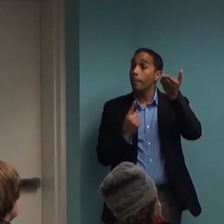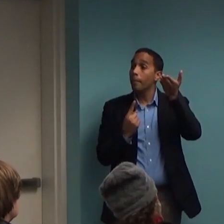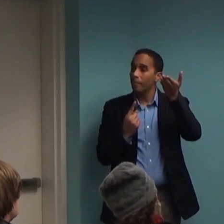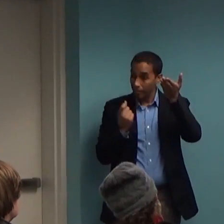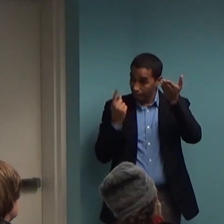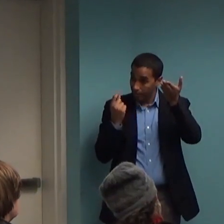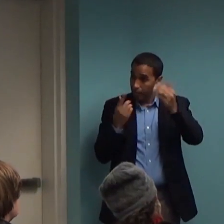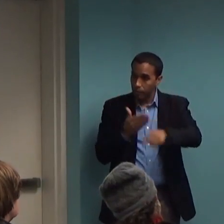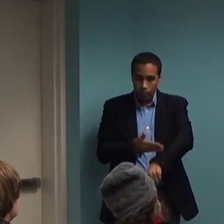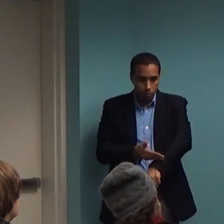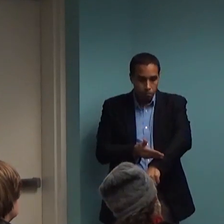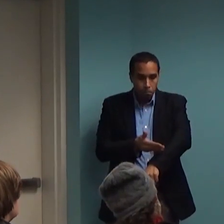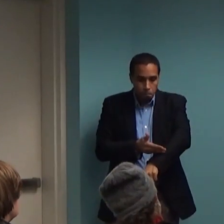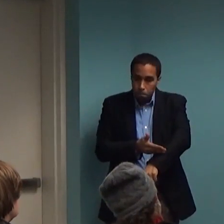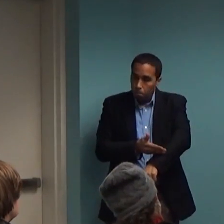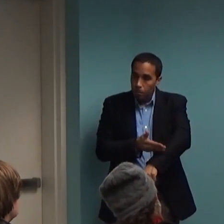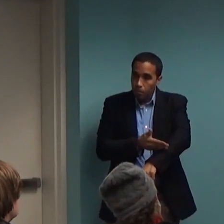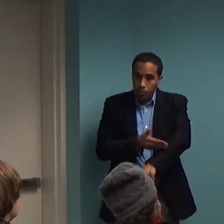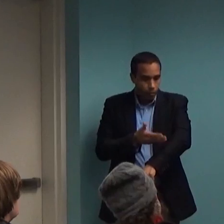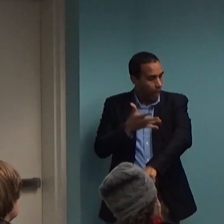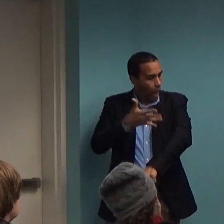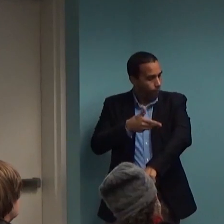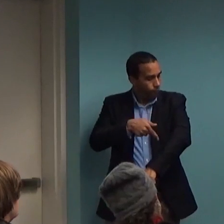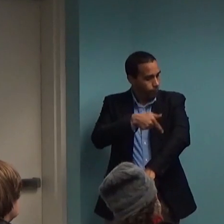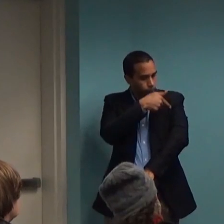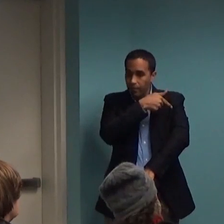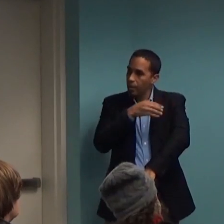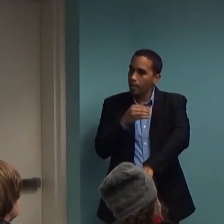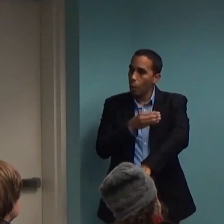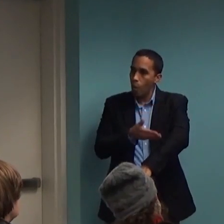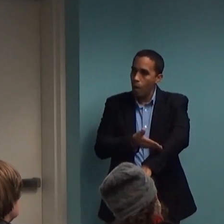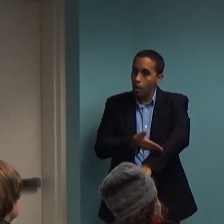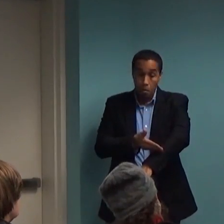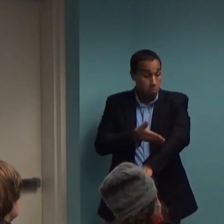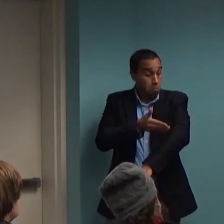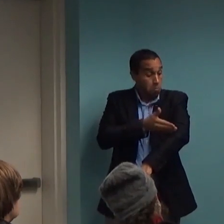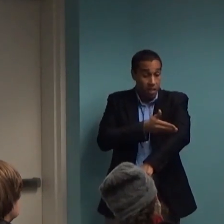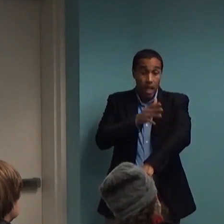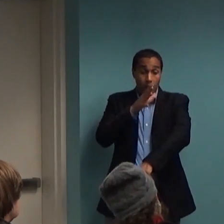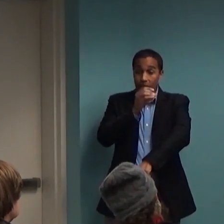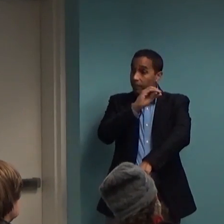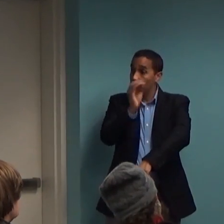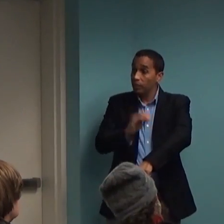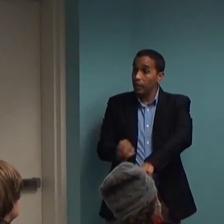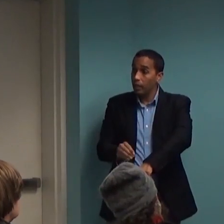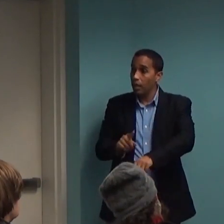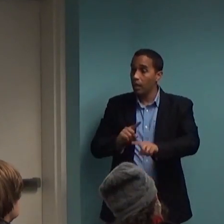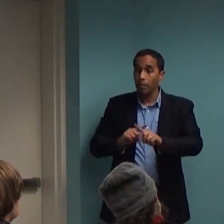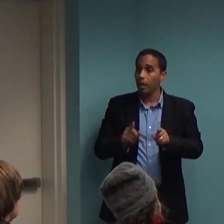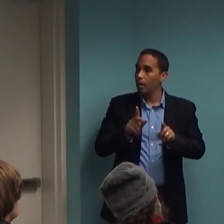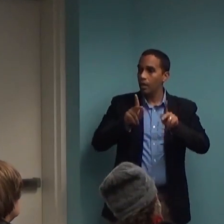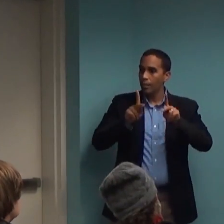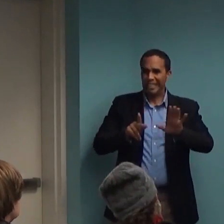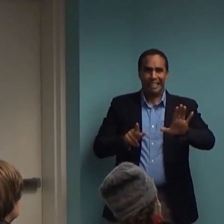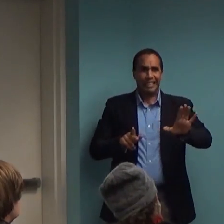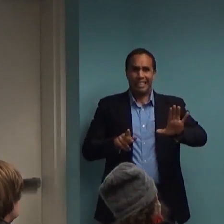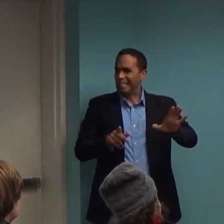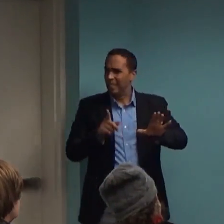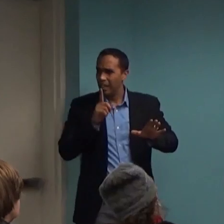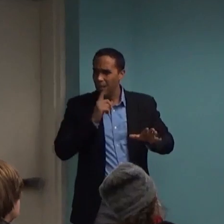let's keep going. You get to a point where maybe 50% improvement, but you also go, listen doc, the side effects are really bugging me. And then they'll say,